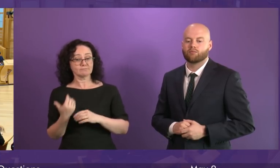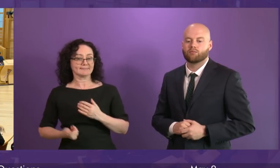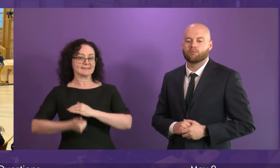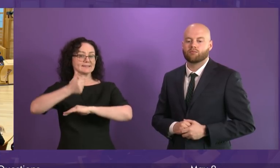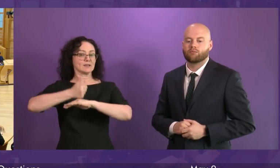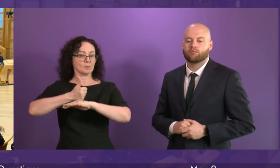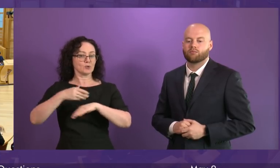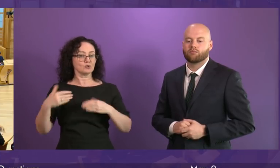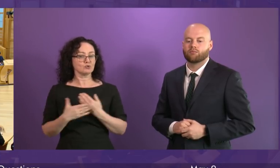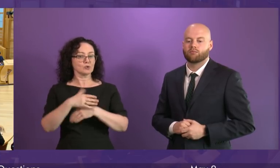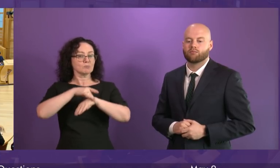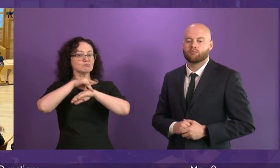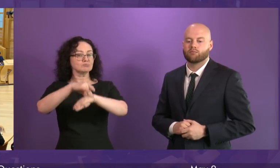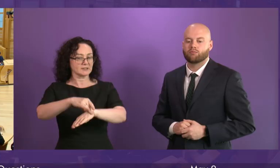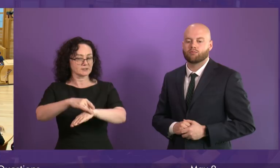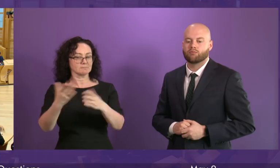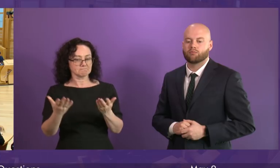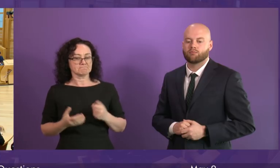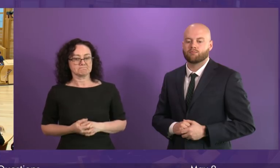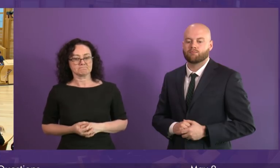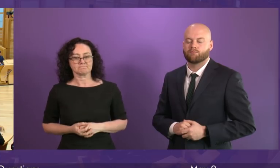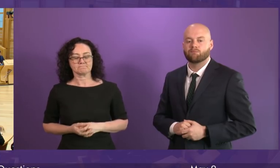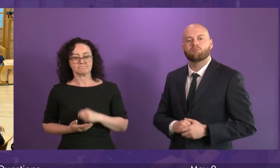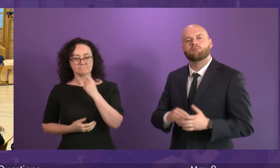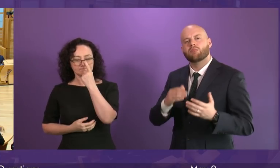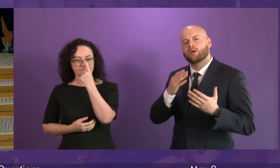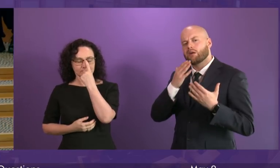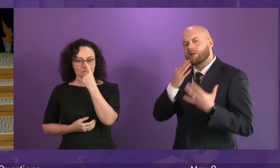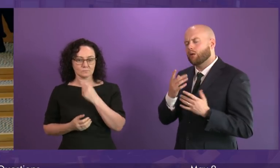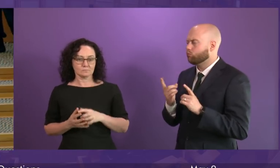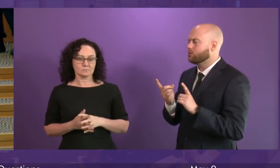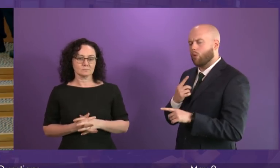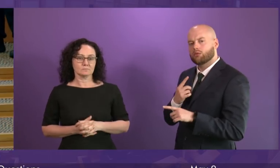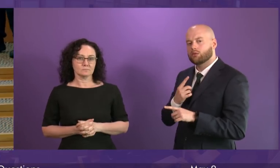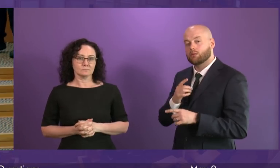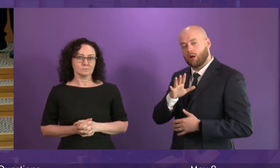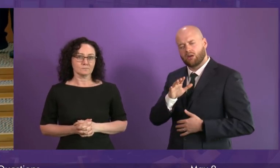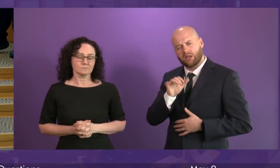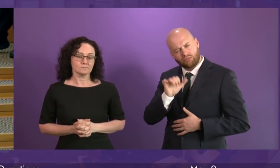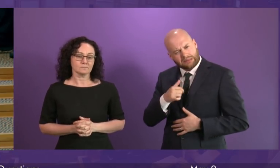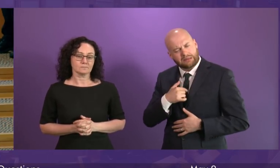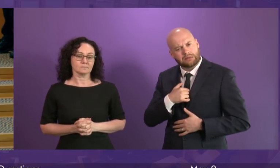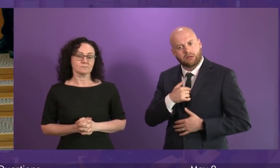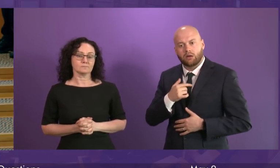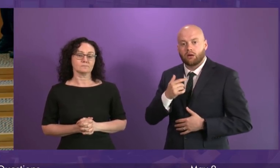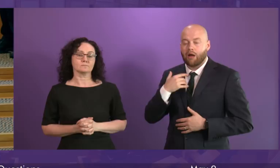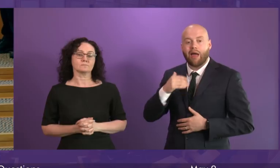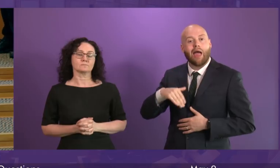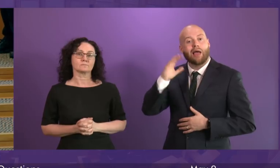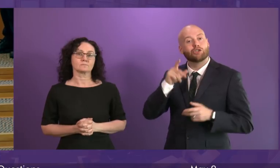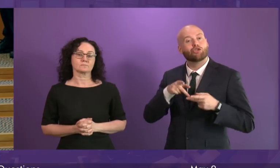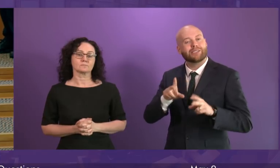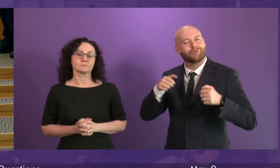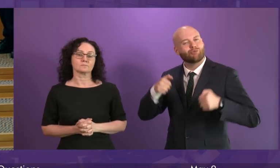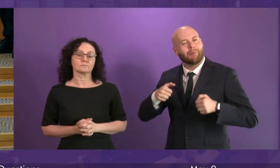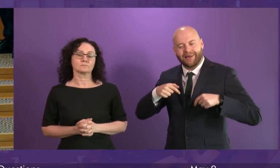Alexander Stewart. I thank the First Minister for that response. Is it not the case that the single most detrimental effect on our high streets are the